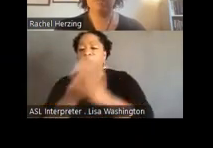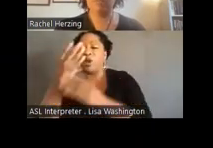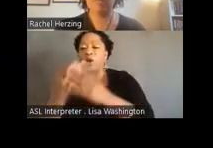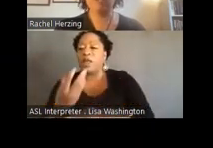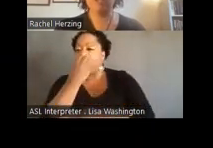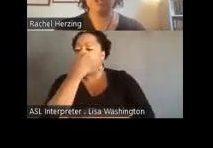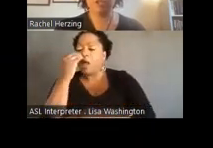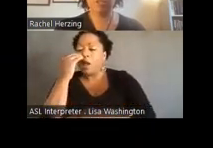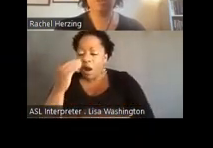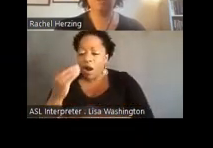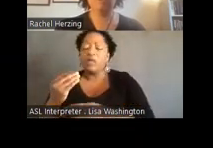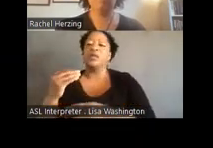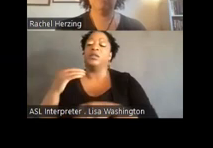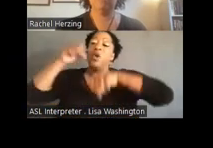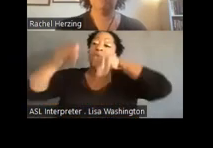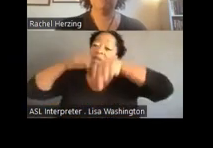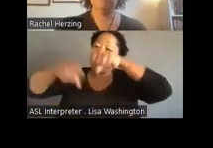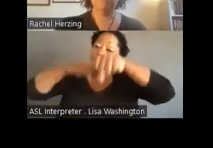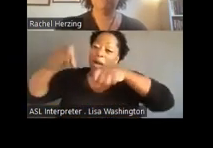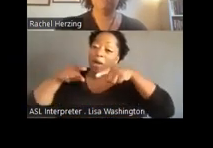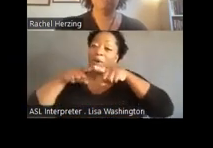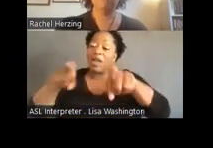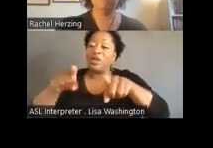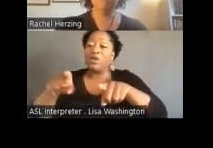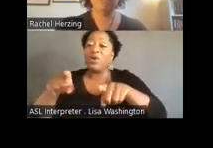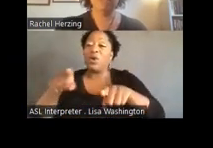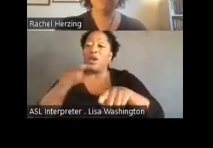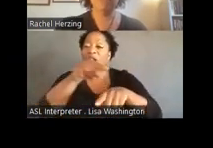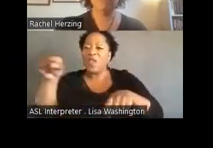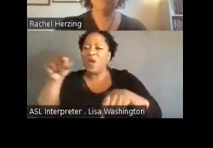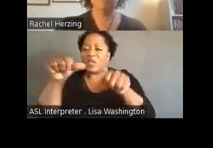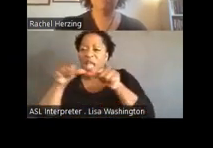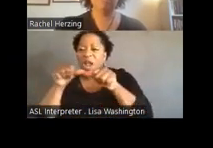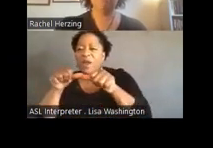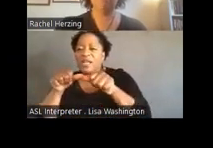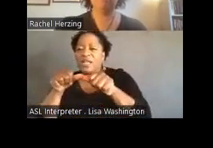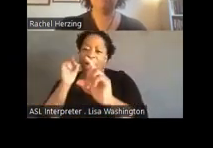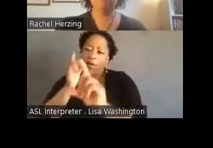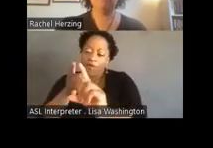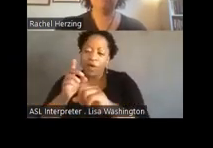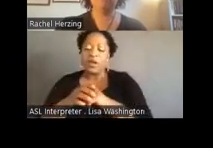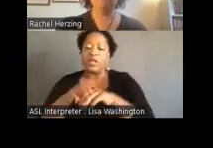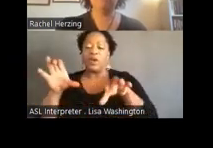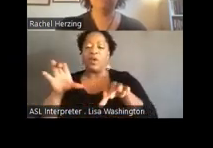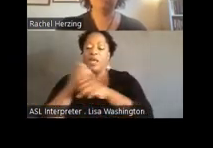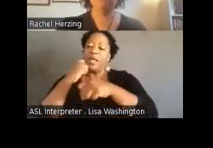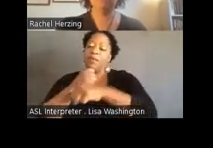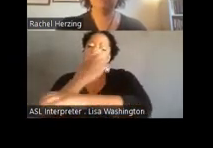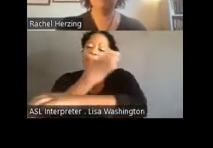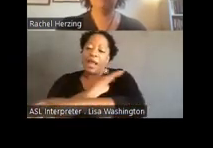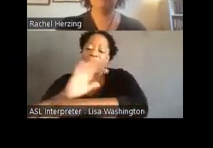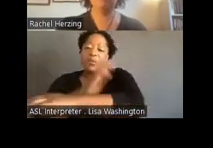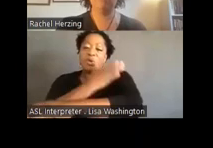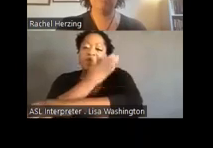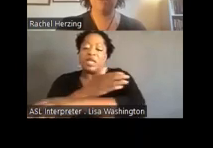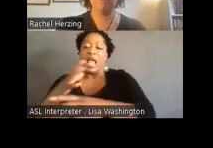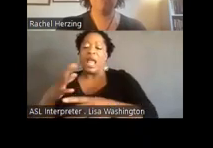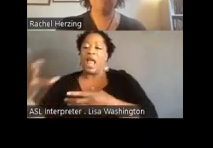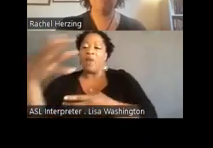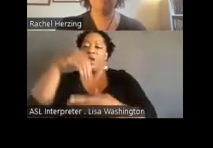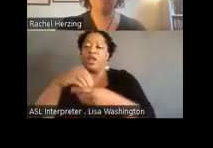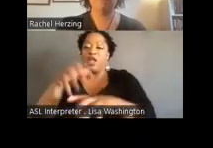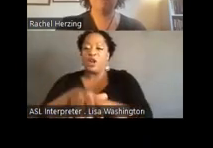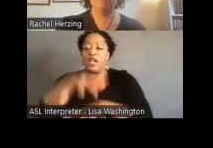rides through the injunction zones. People made music. And we integrated indigenous ceremony throughout.